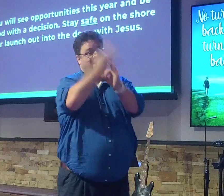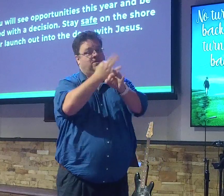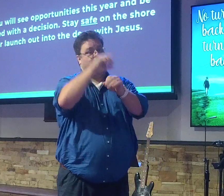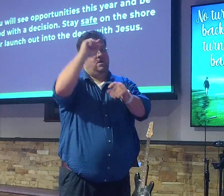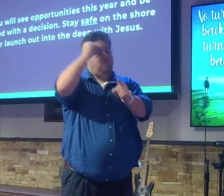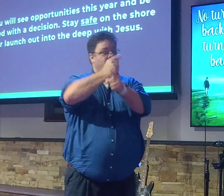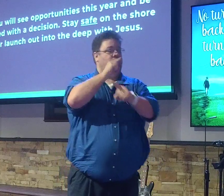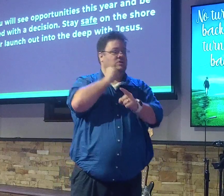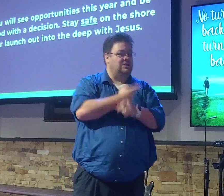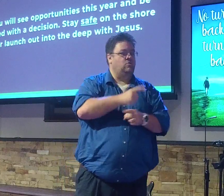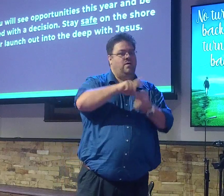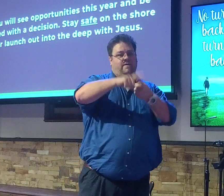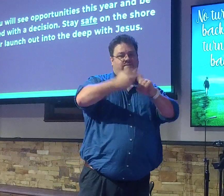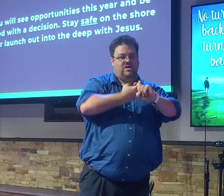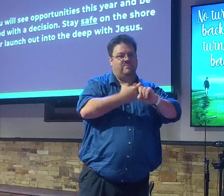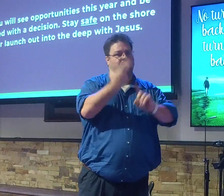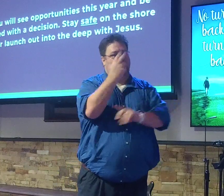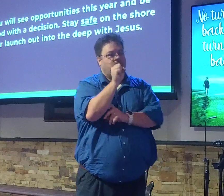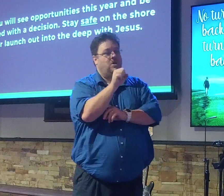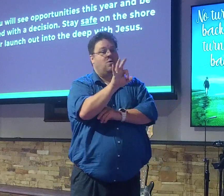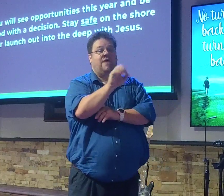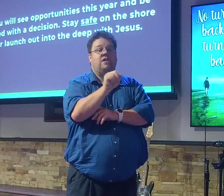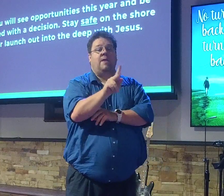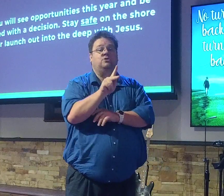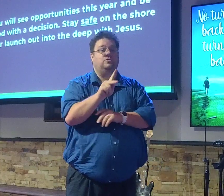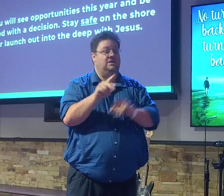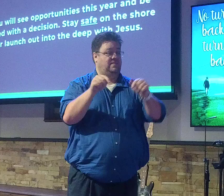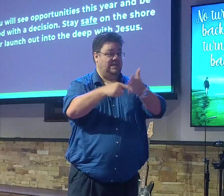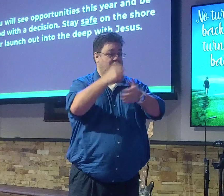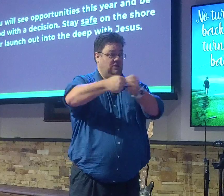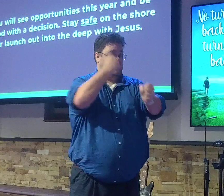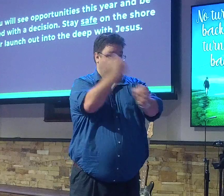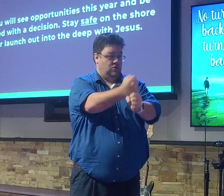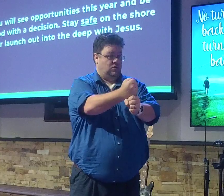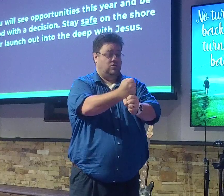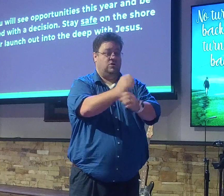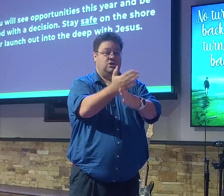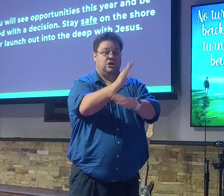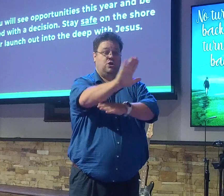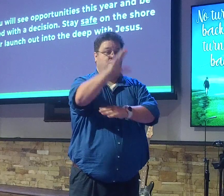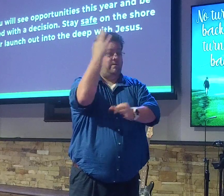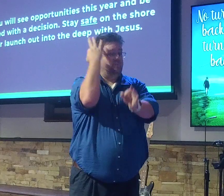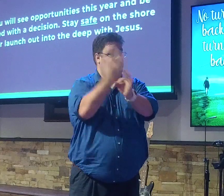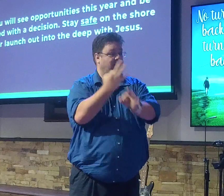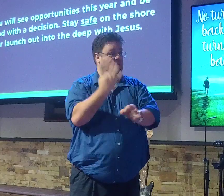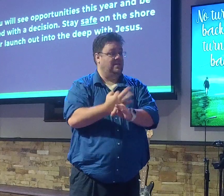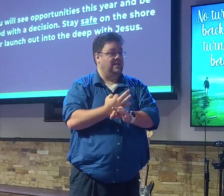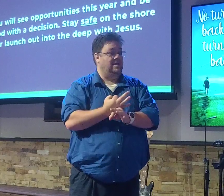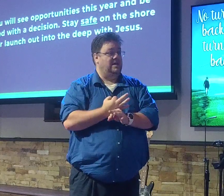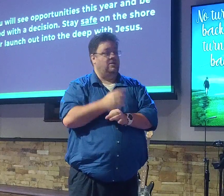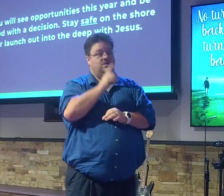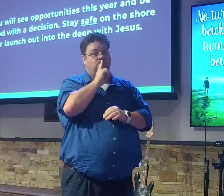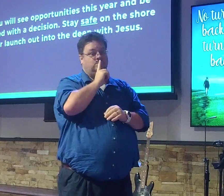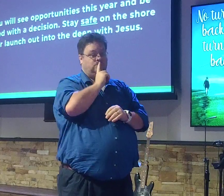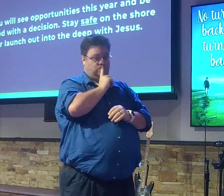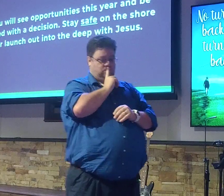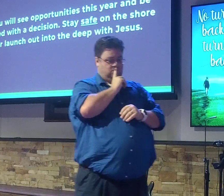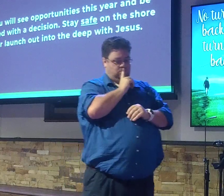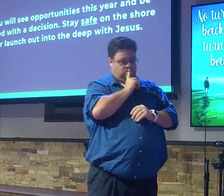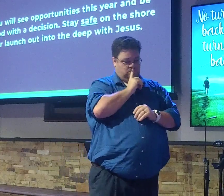friend from high school. But you'll have an opportunity to share your faith. And you're either going to stay safe on the shore or you're going to launch out into